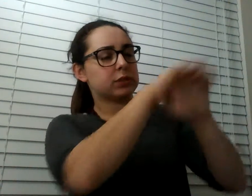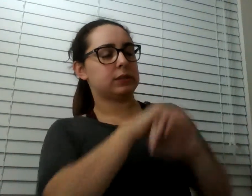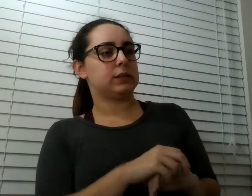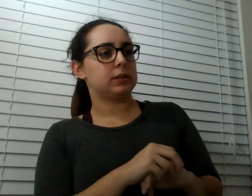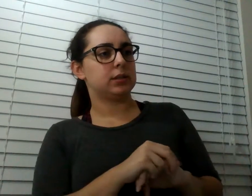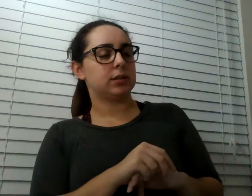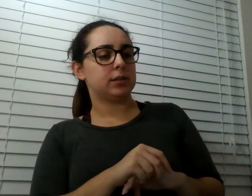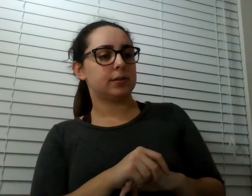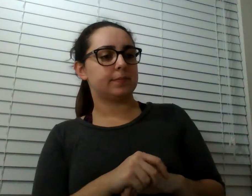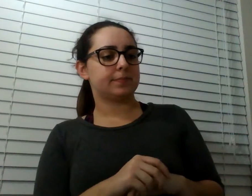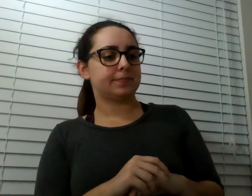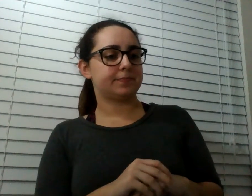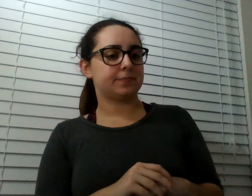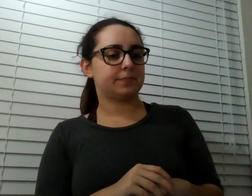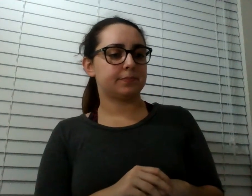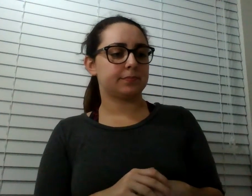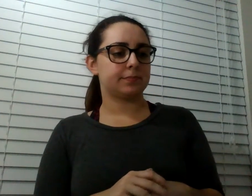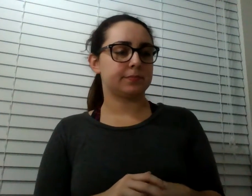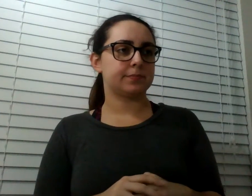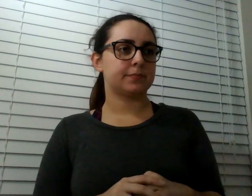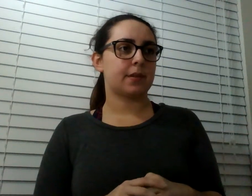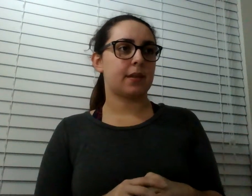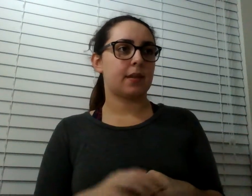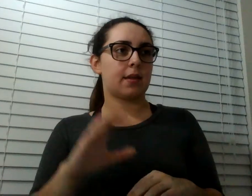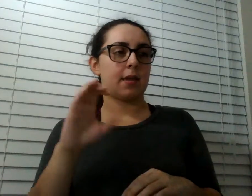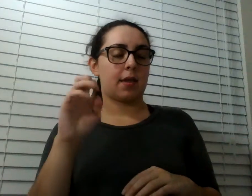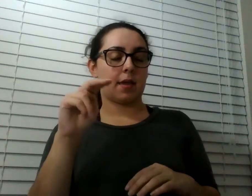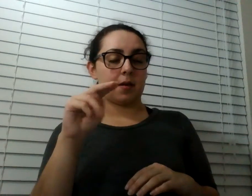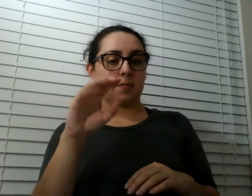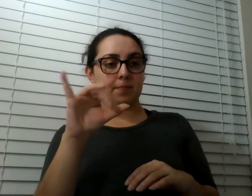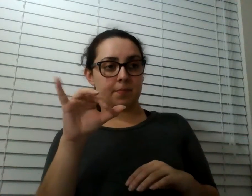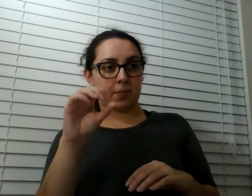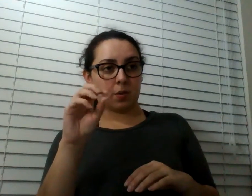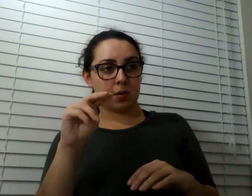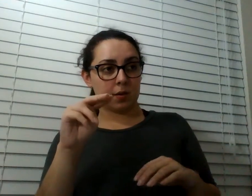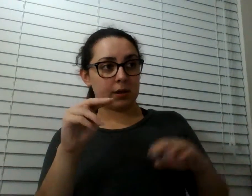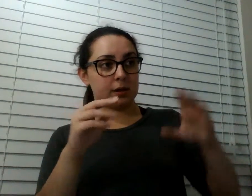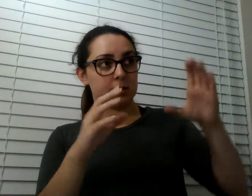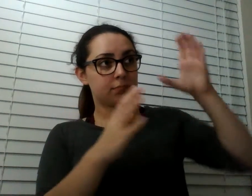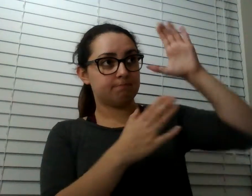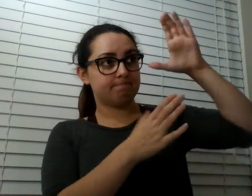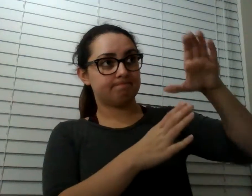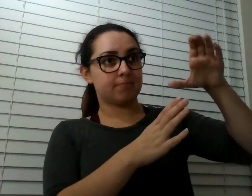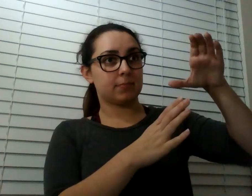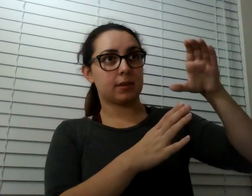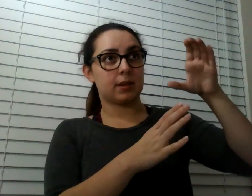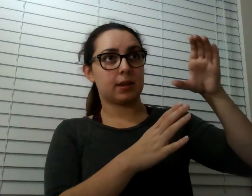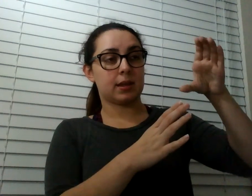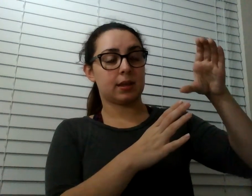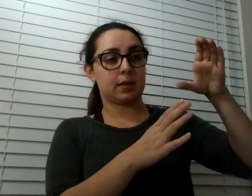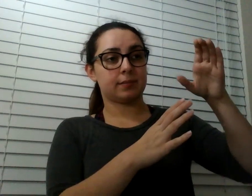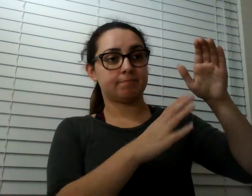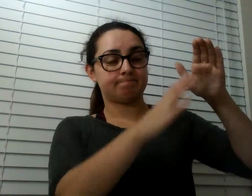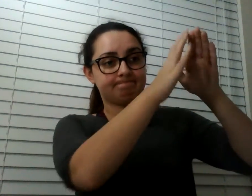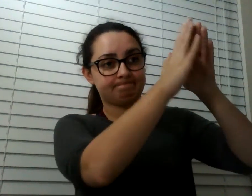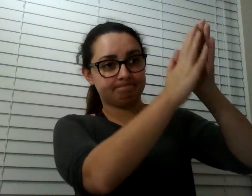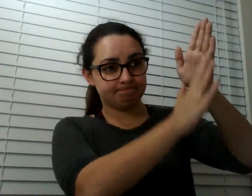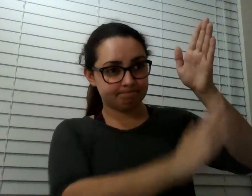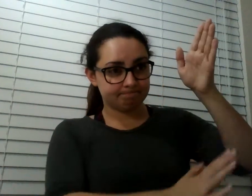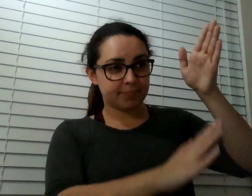this, we were slammed up against this canyon wall. We needed to get over it, and the only way to do that was that there was a boulder sort of out in front of